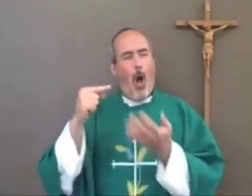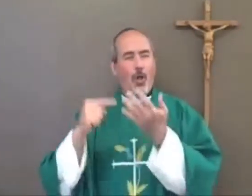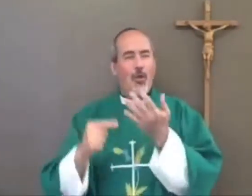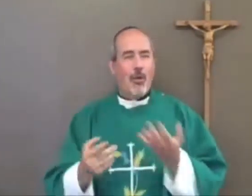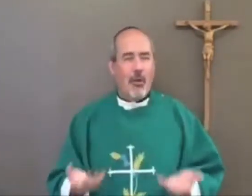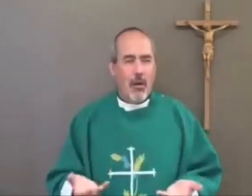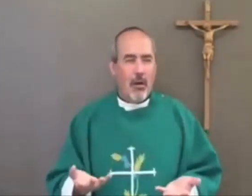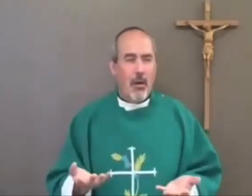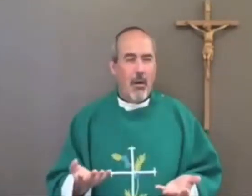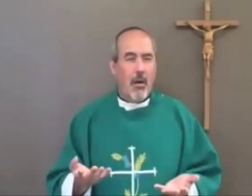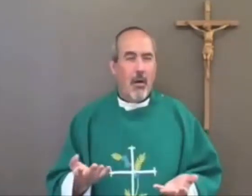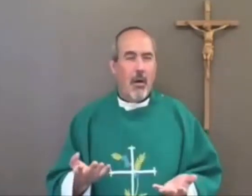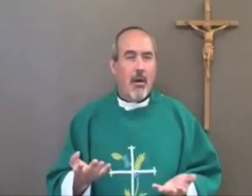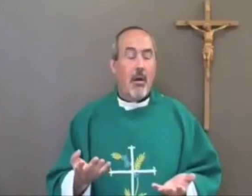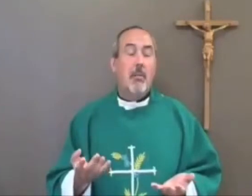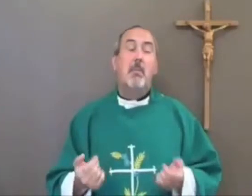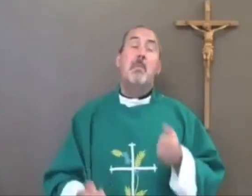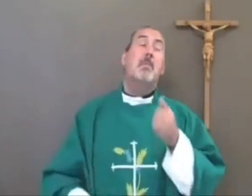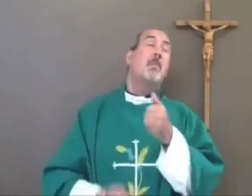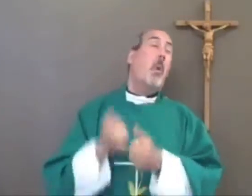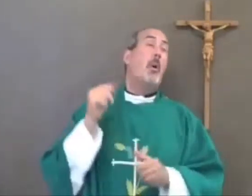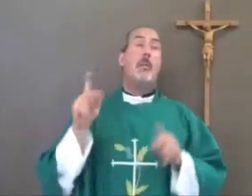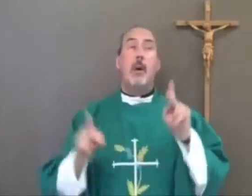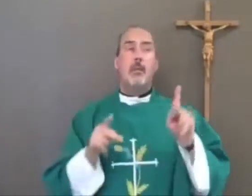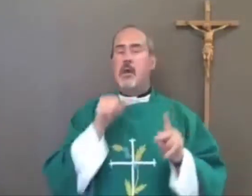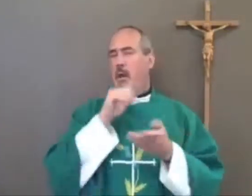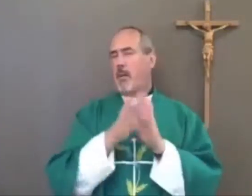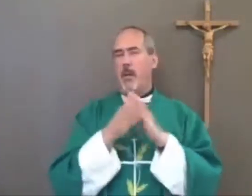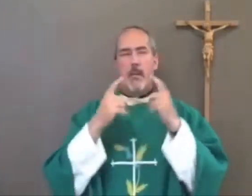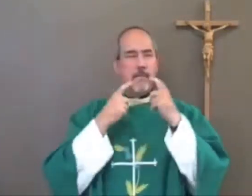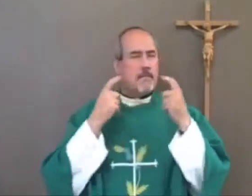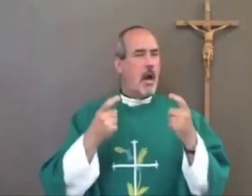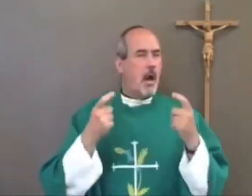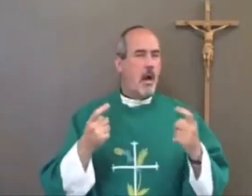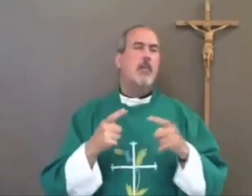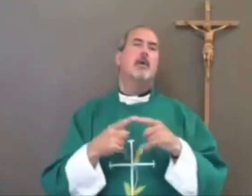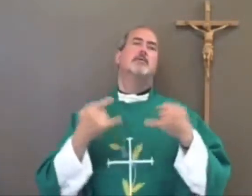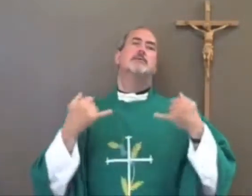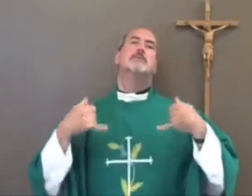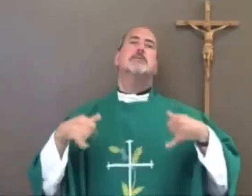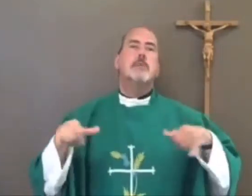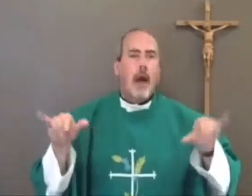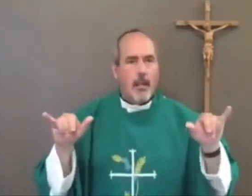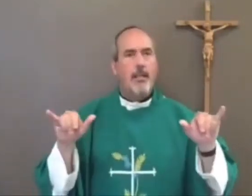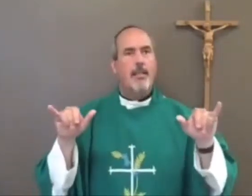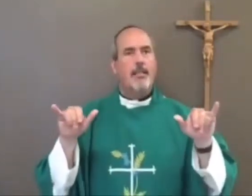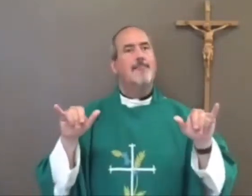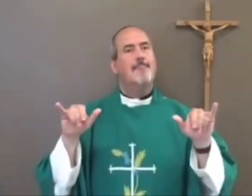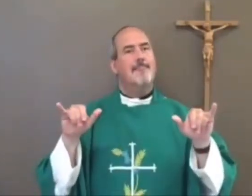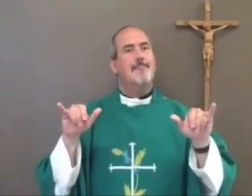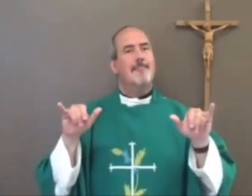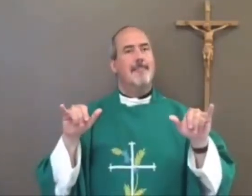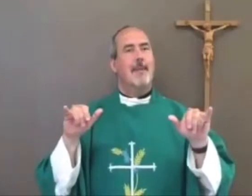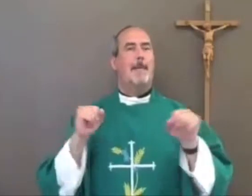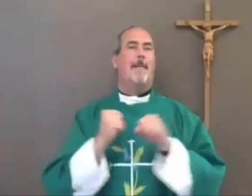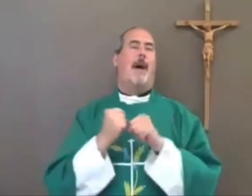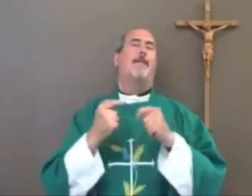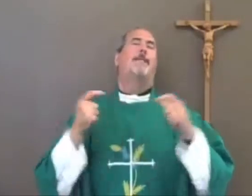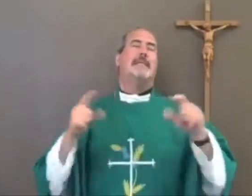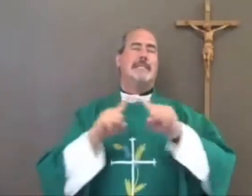Francis, among others. Most people don't become that famous, yet still